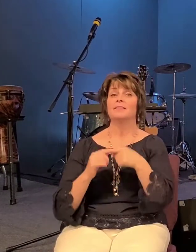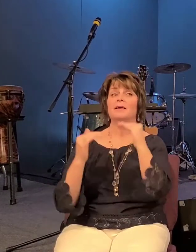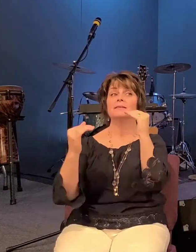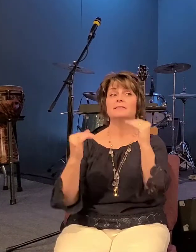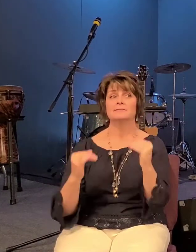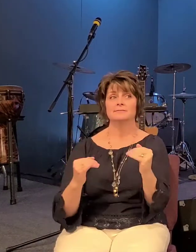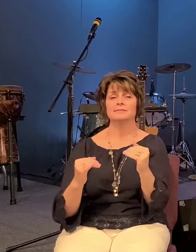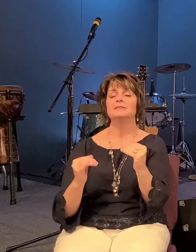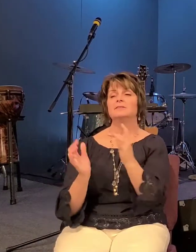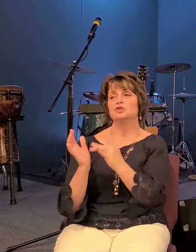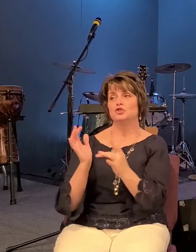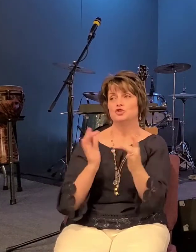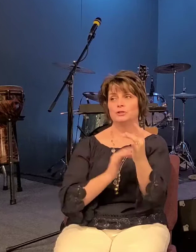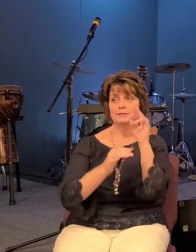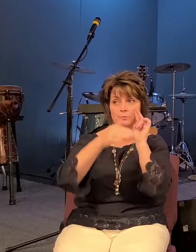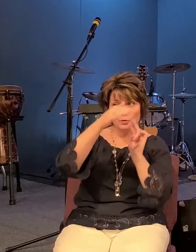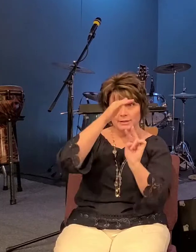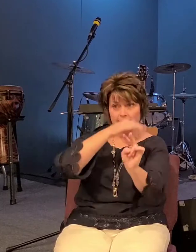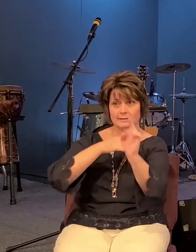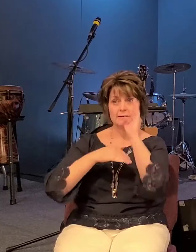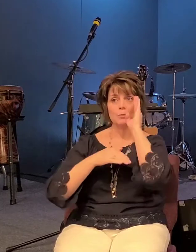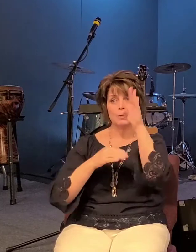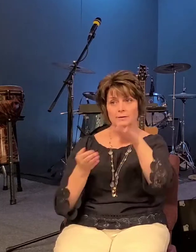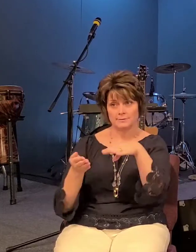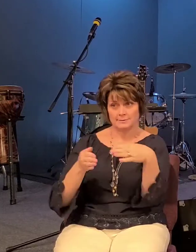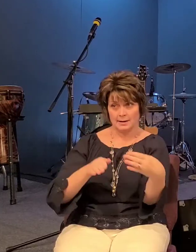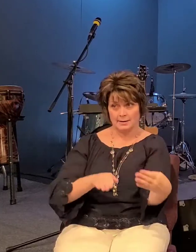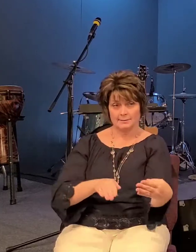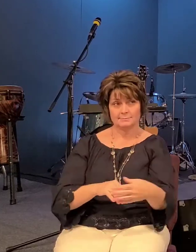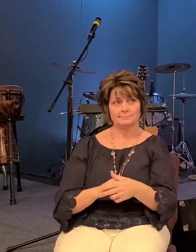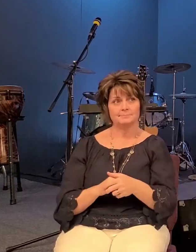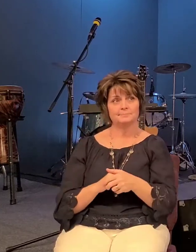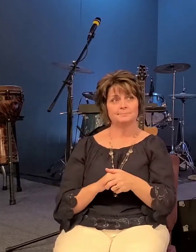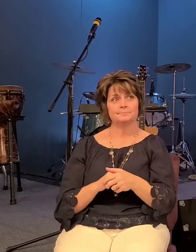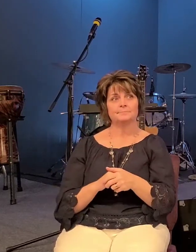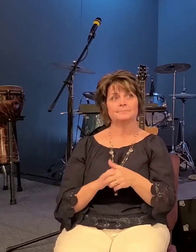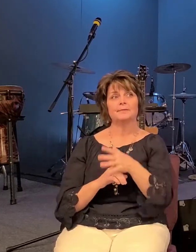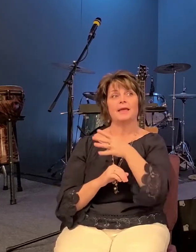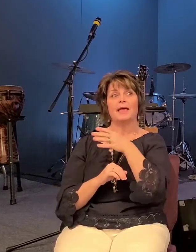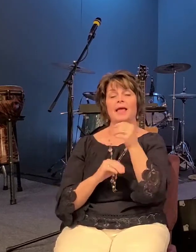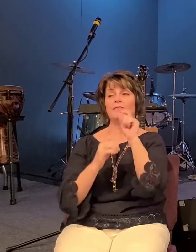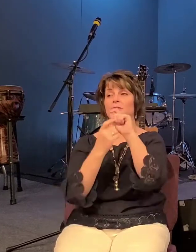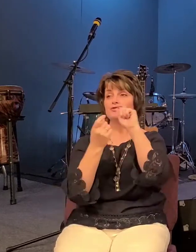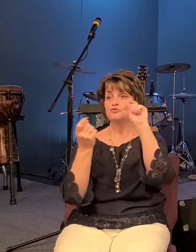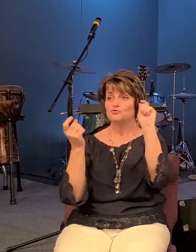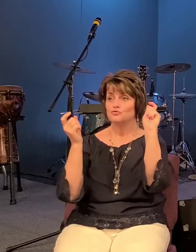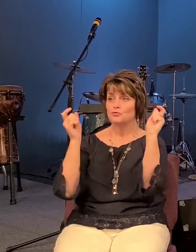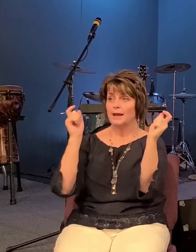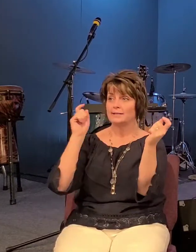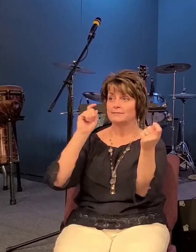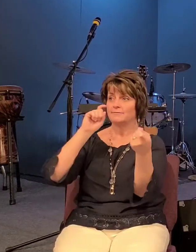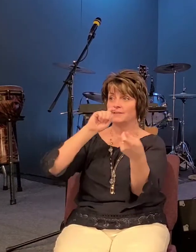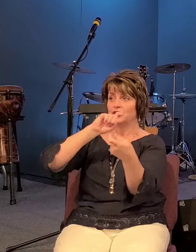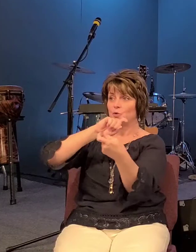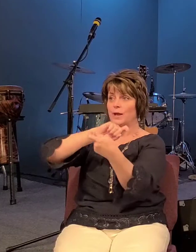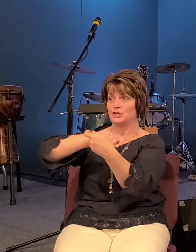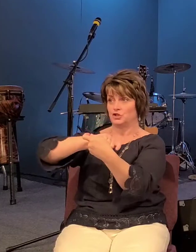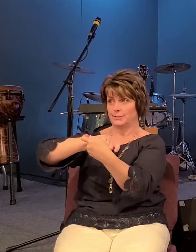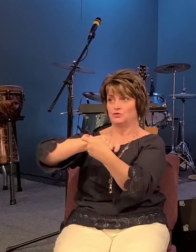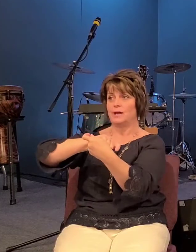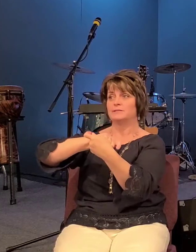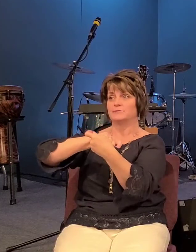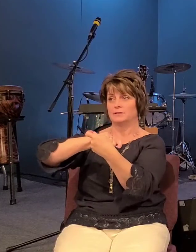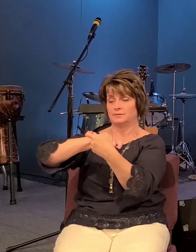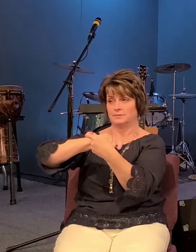and then the transfiguration i mean there's a lot in this in this chapter jesus